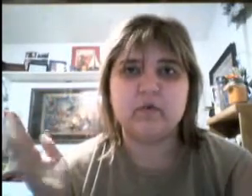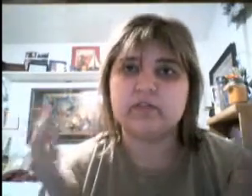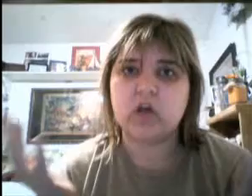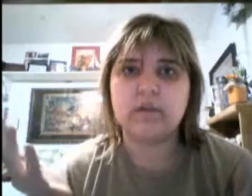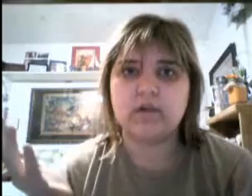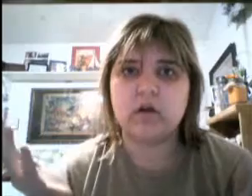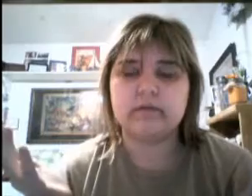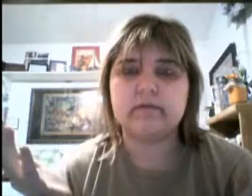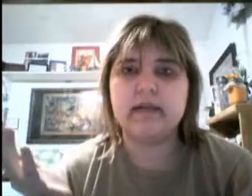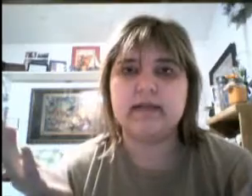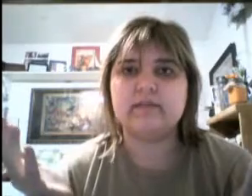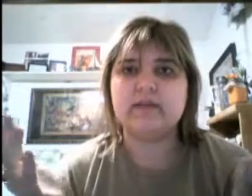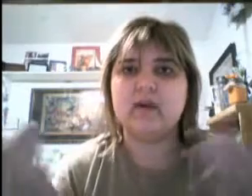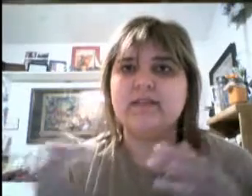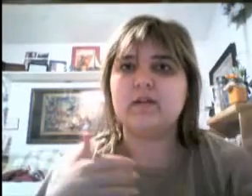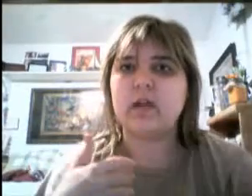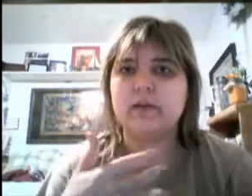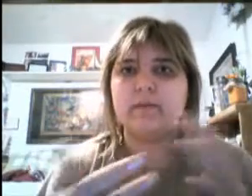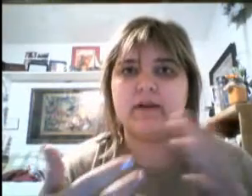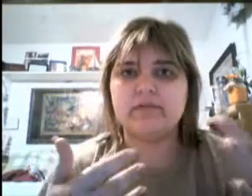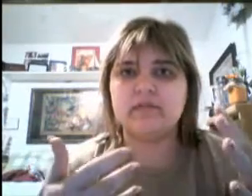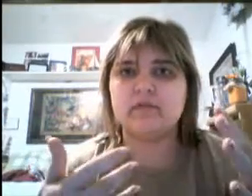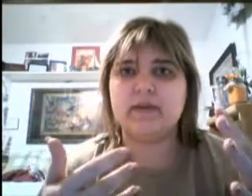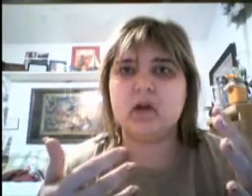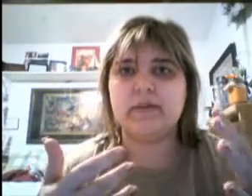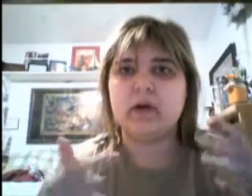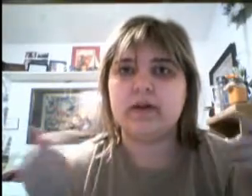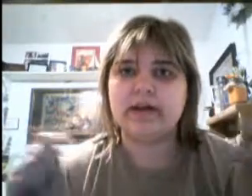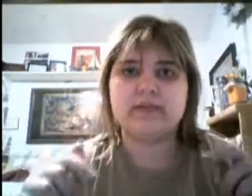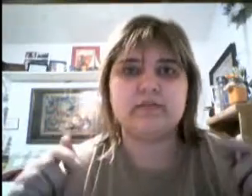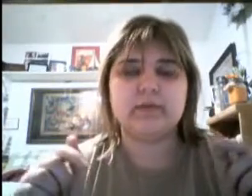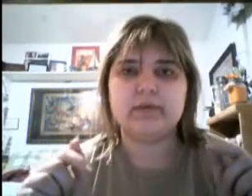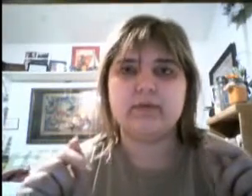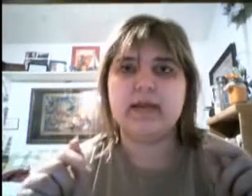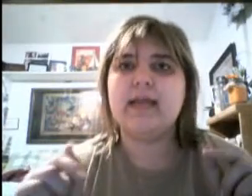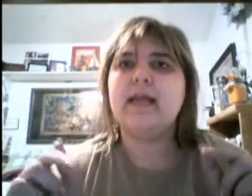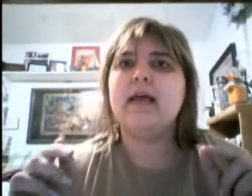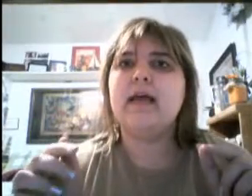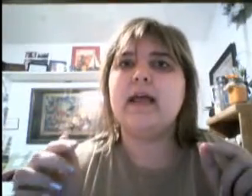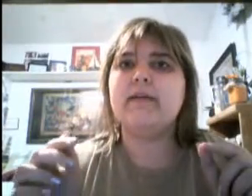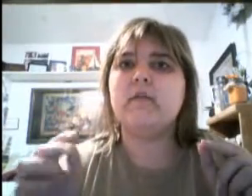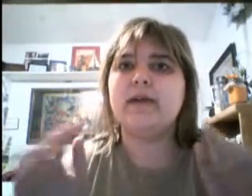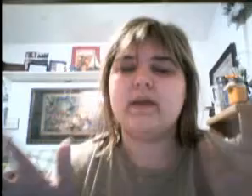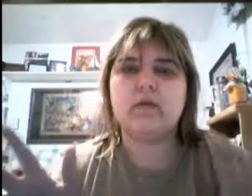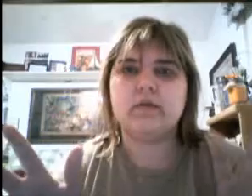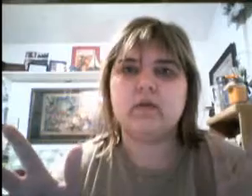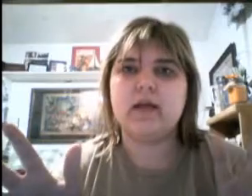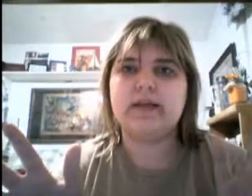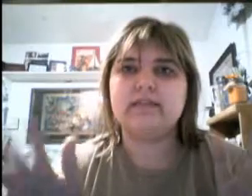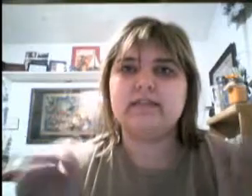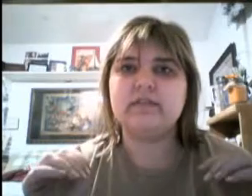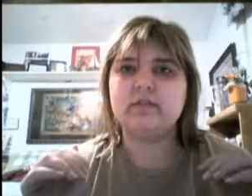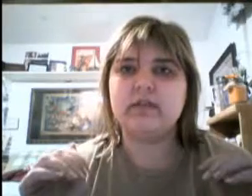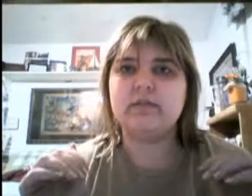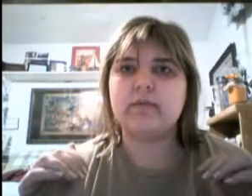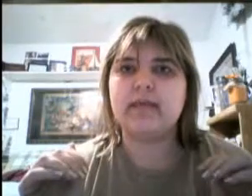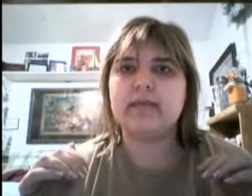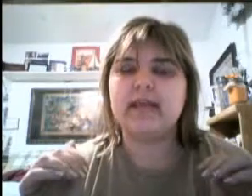before is Comic-Con. And so I did a lot of comparisons between Comic-Con and D23, and the way they work their lines. D23, they